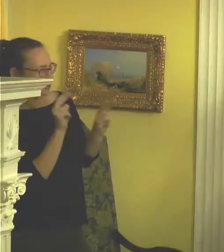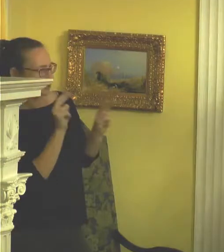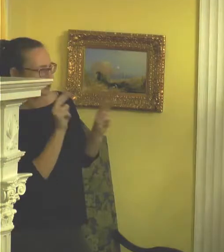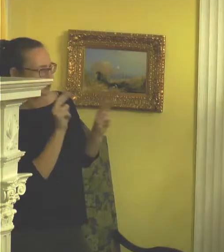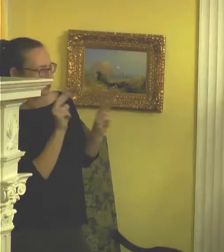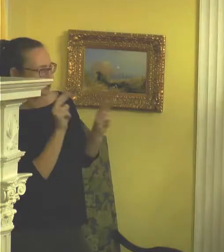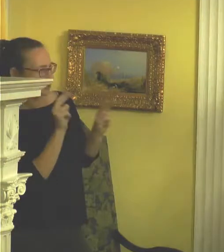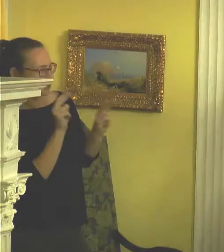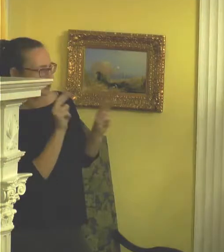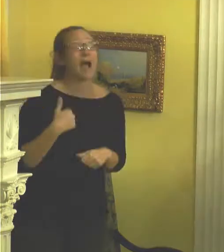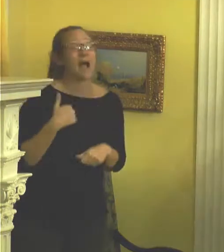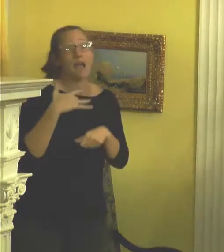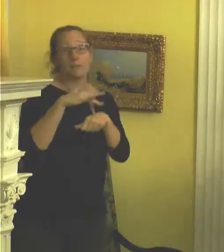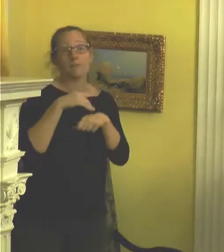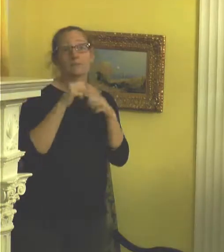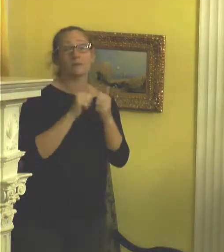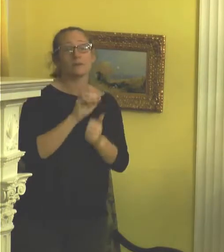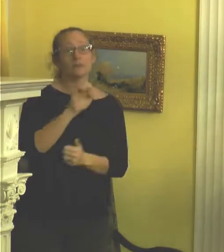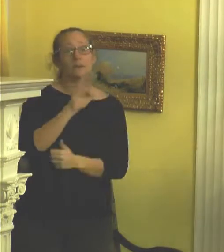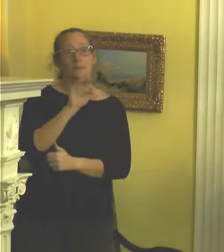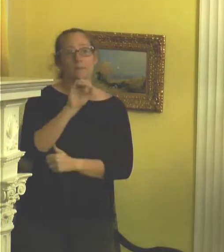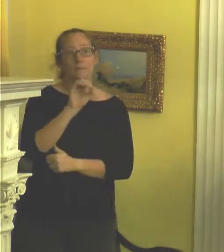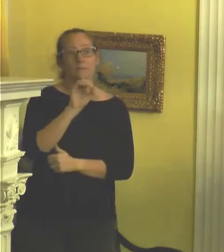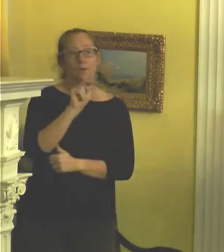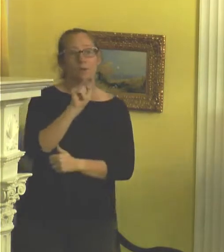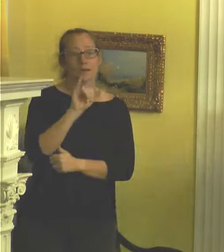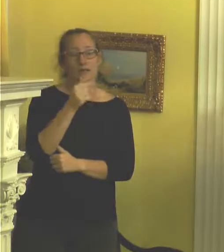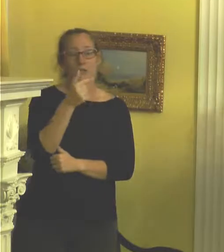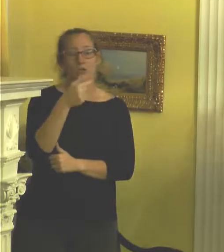am obsessed with Ebony G. Patterson.